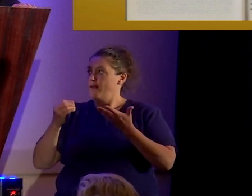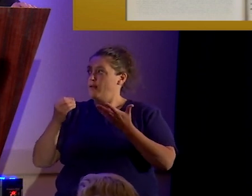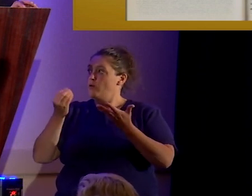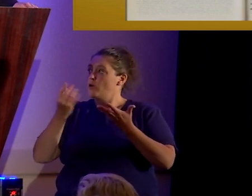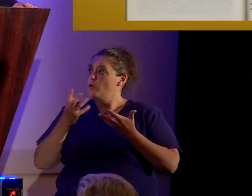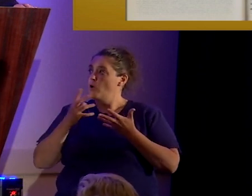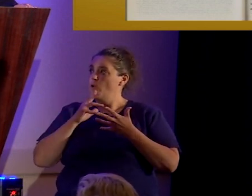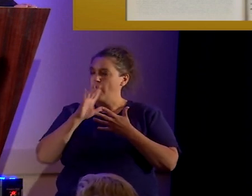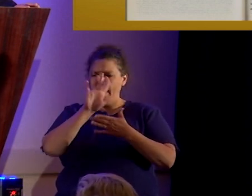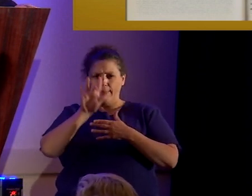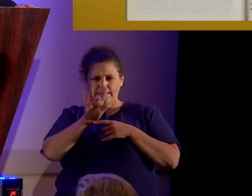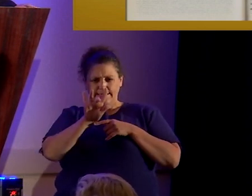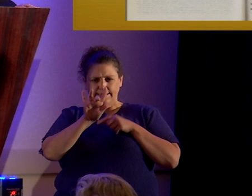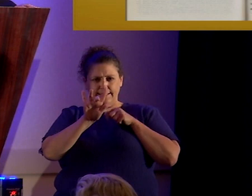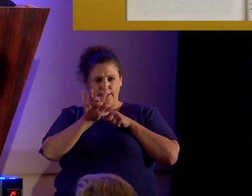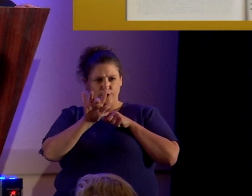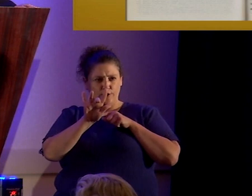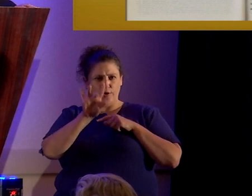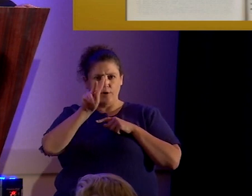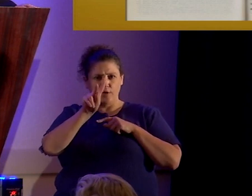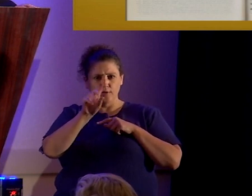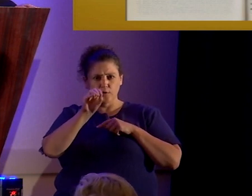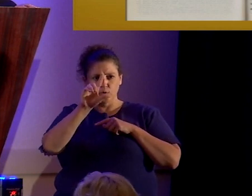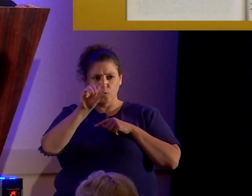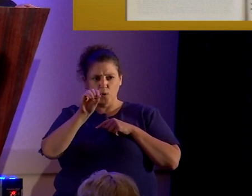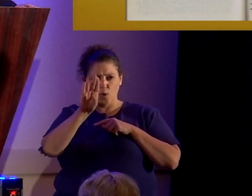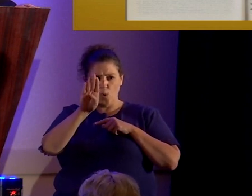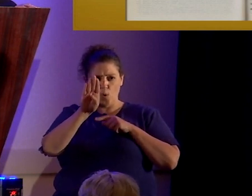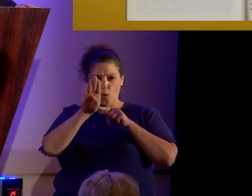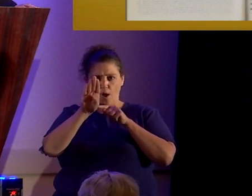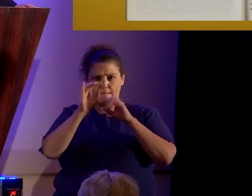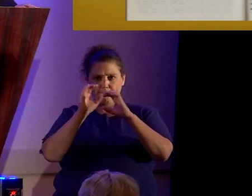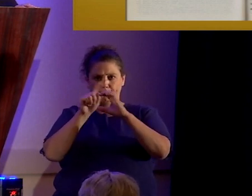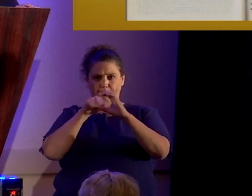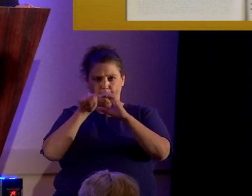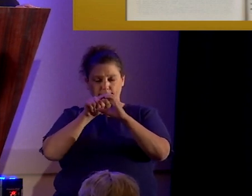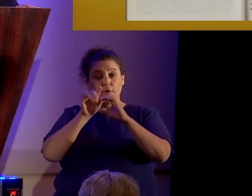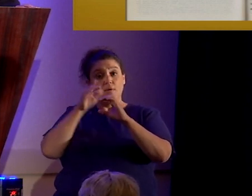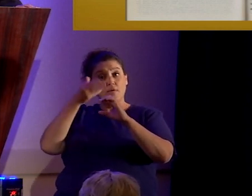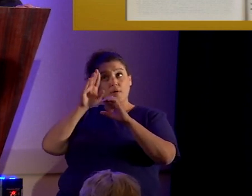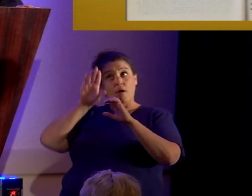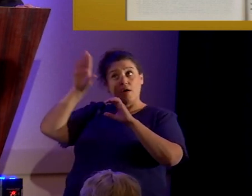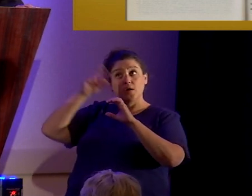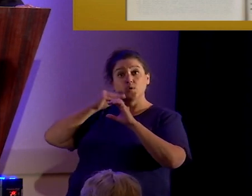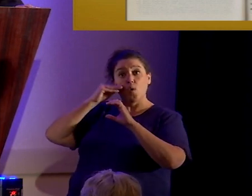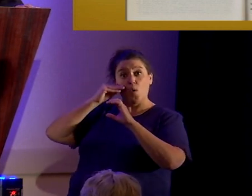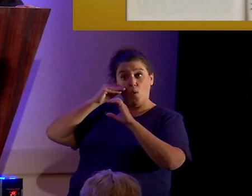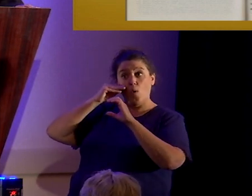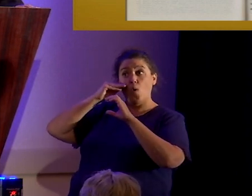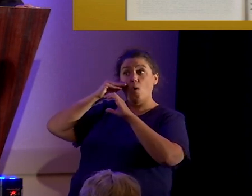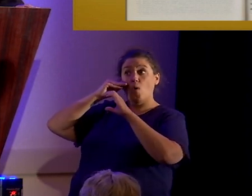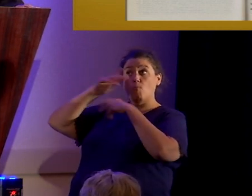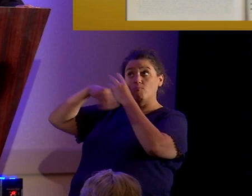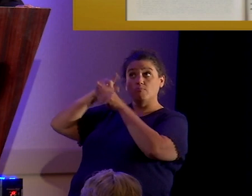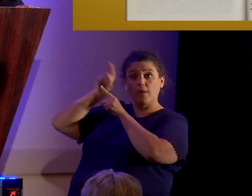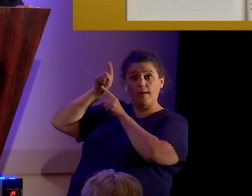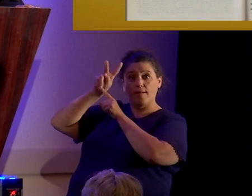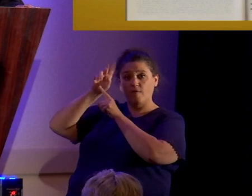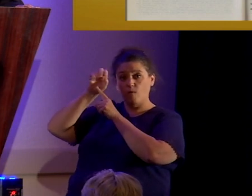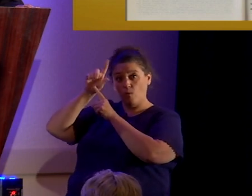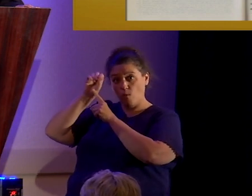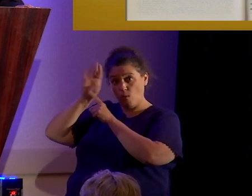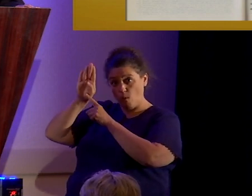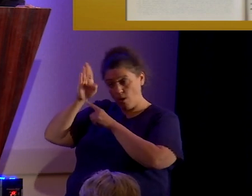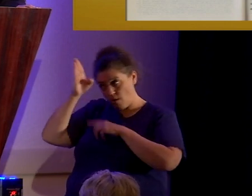right in the center, uh, is Kolob, God on, on his home planet of Kolob. Um,